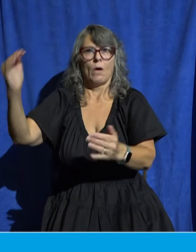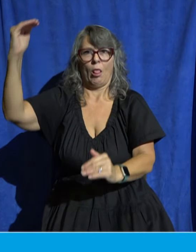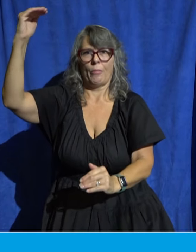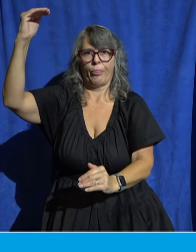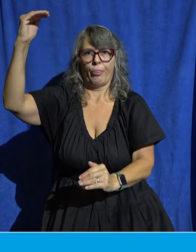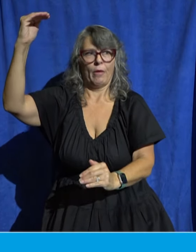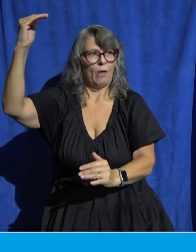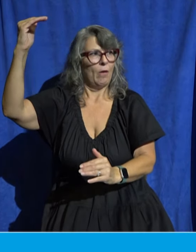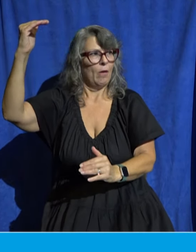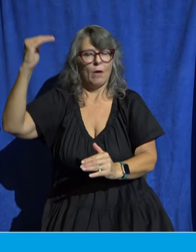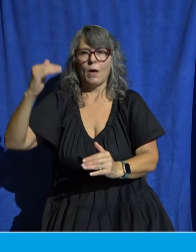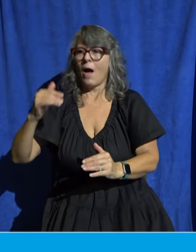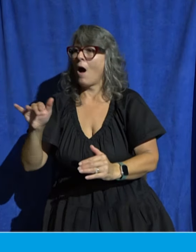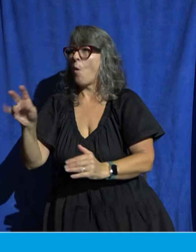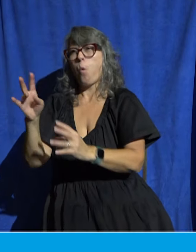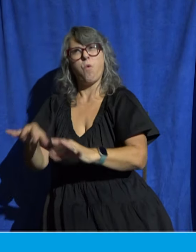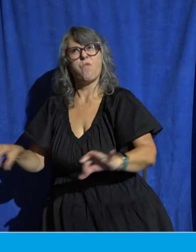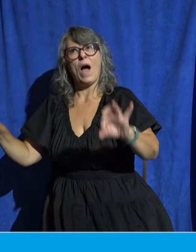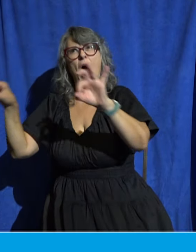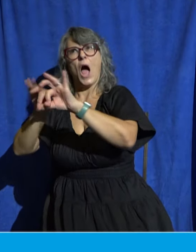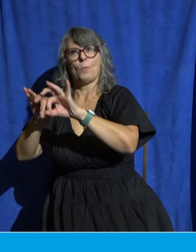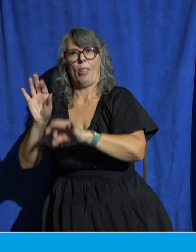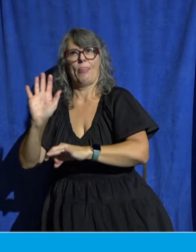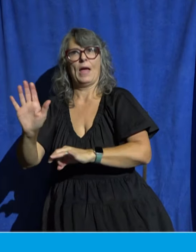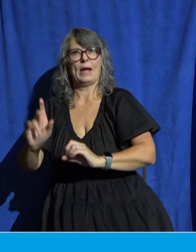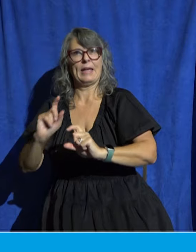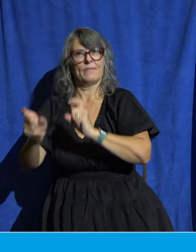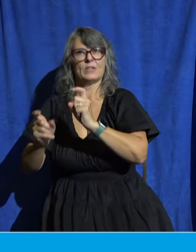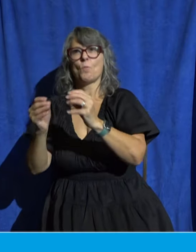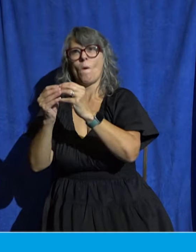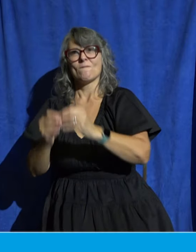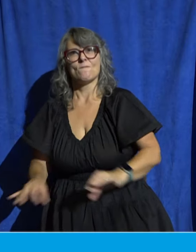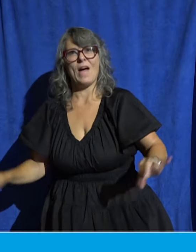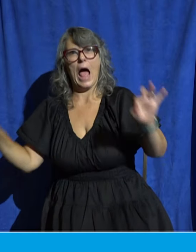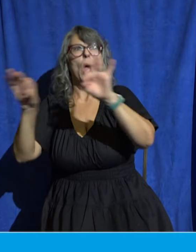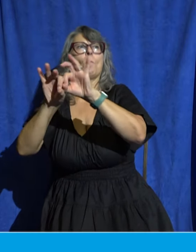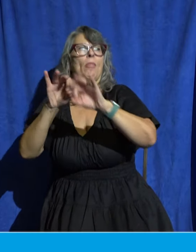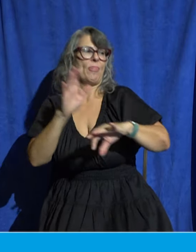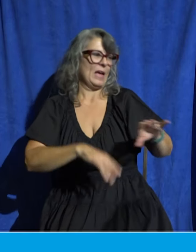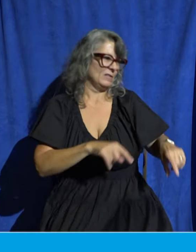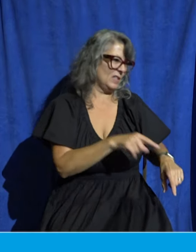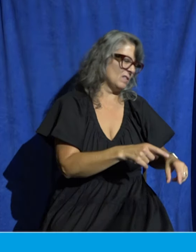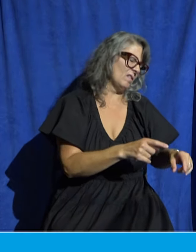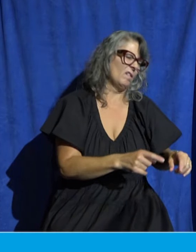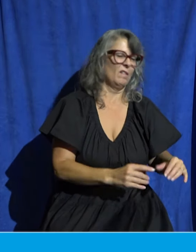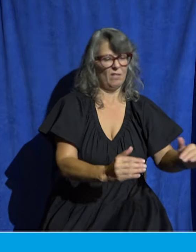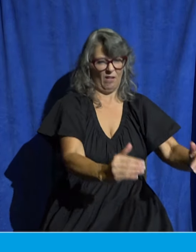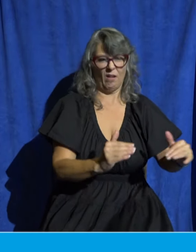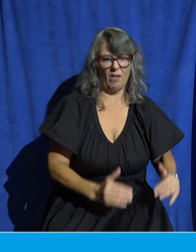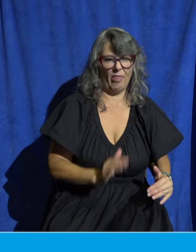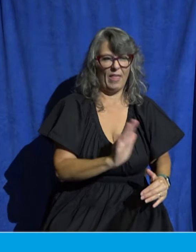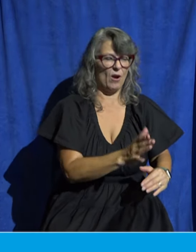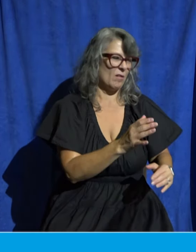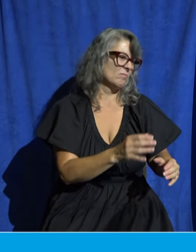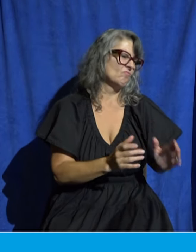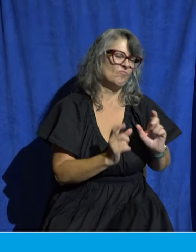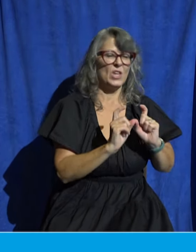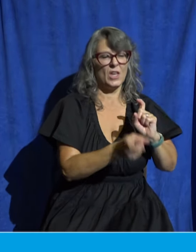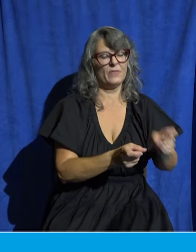higher value and worth to some people based on their gifts while diminishing others. And that leads to